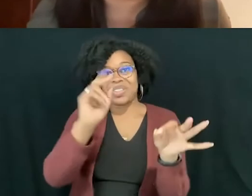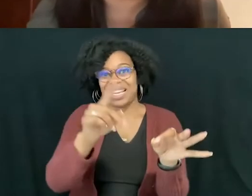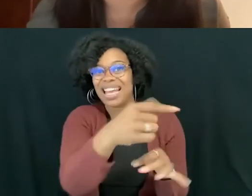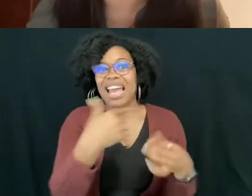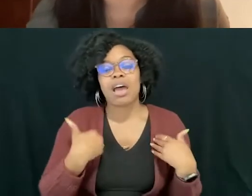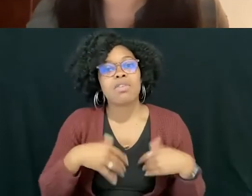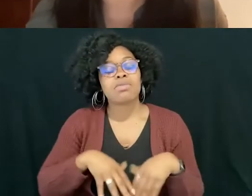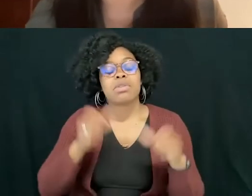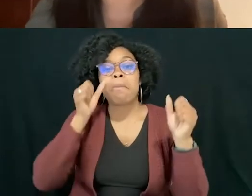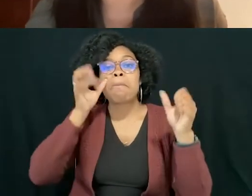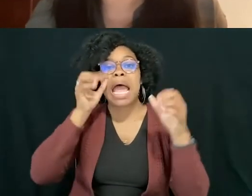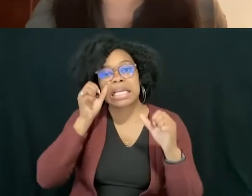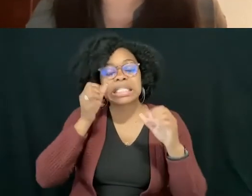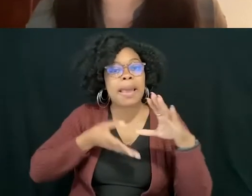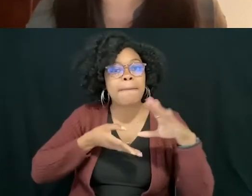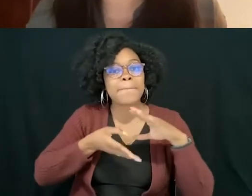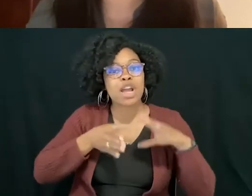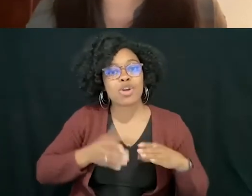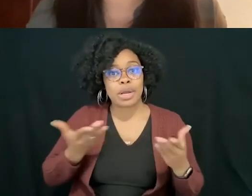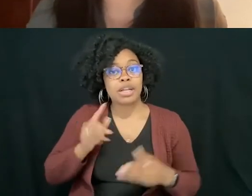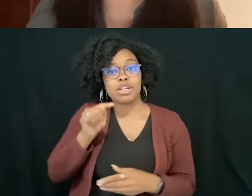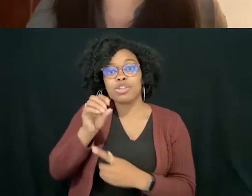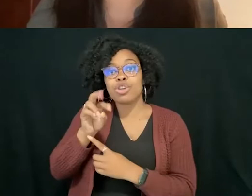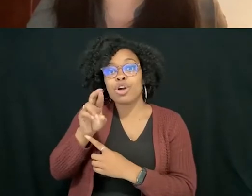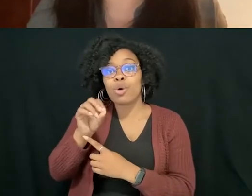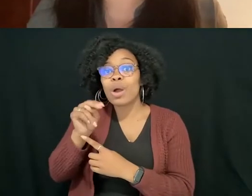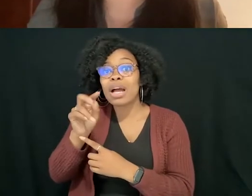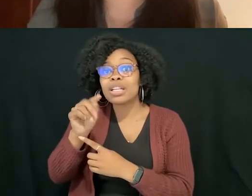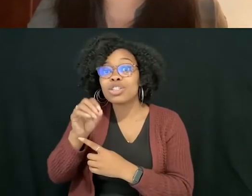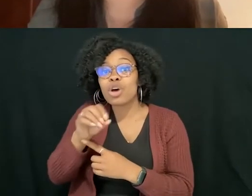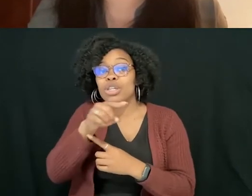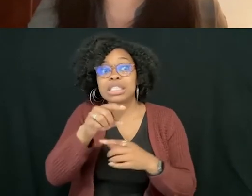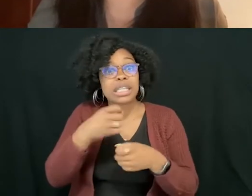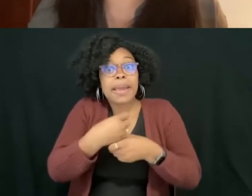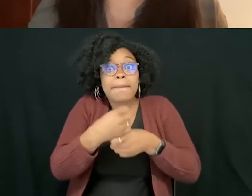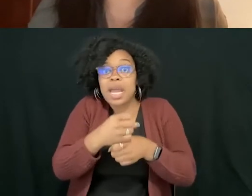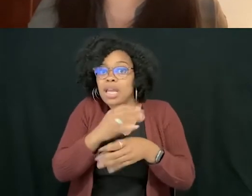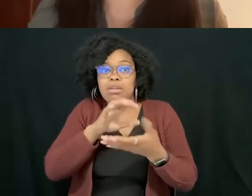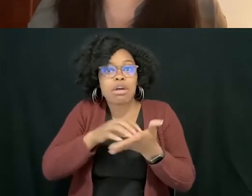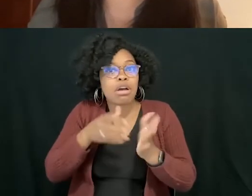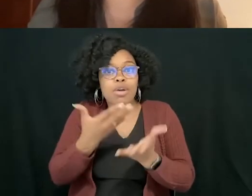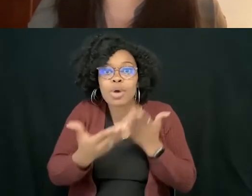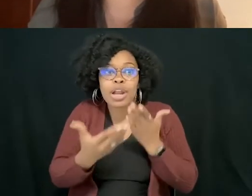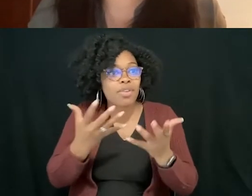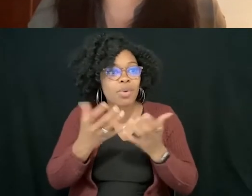in Toronto, and she makes cookies and whatever you want. So that that's Xi. And this is Omar.